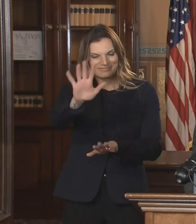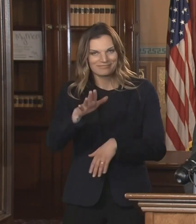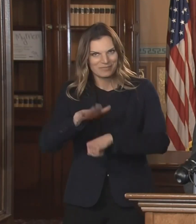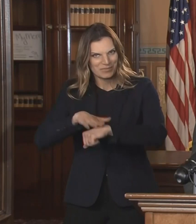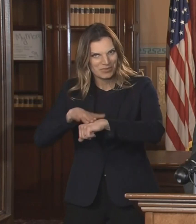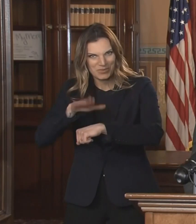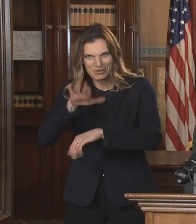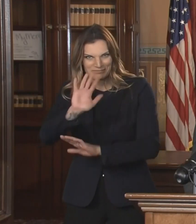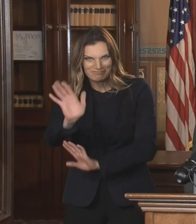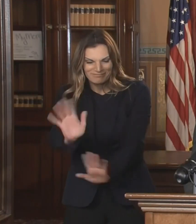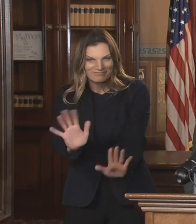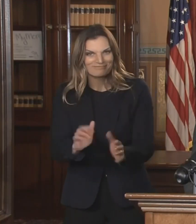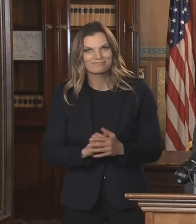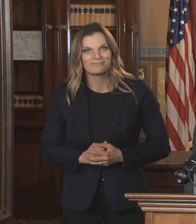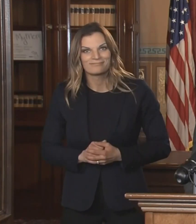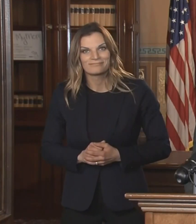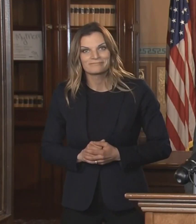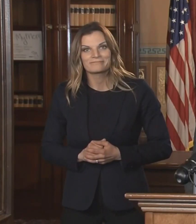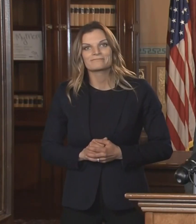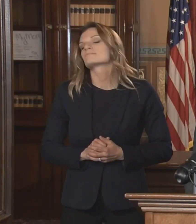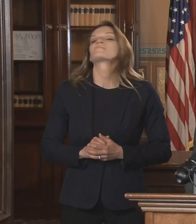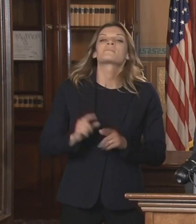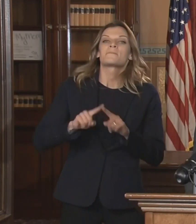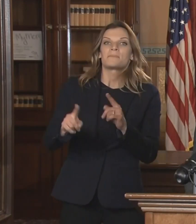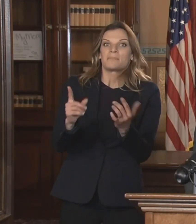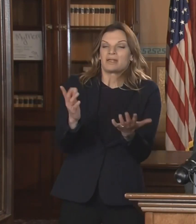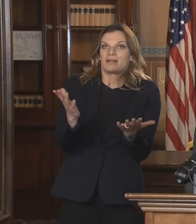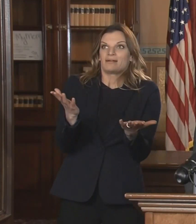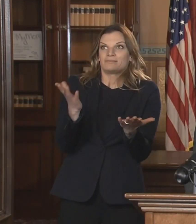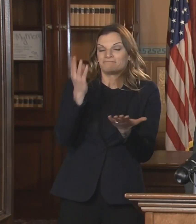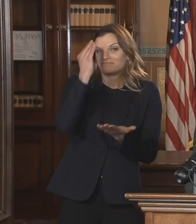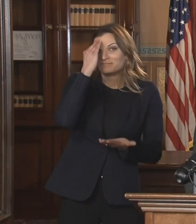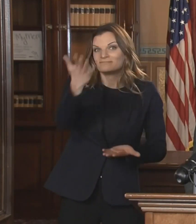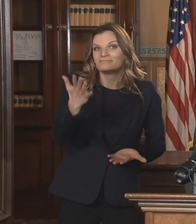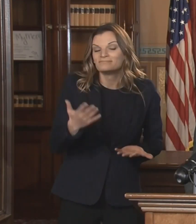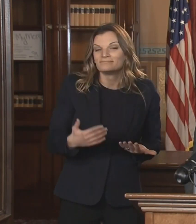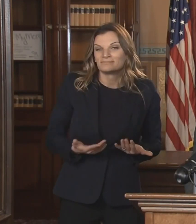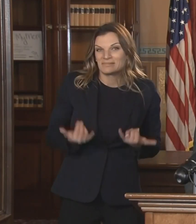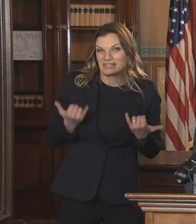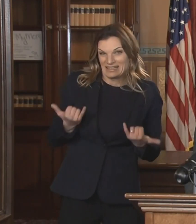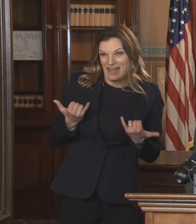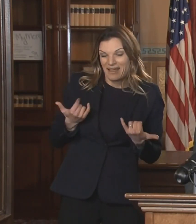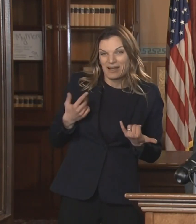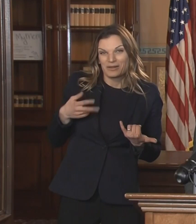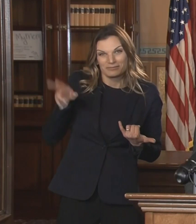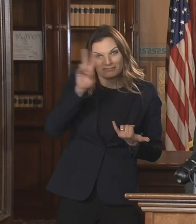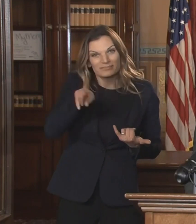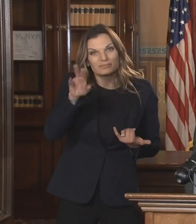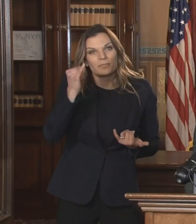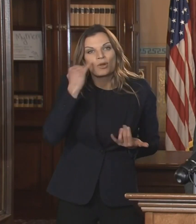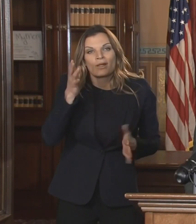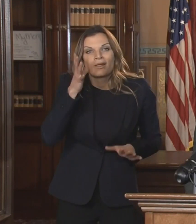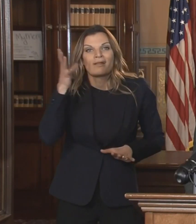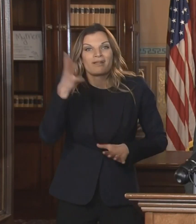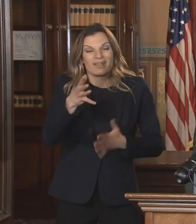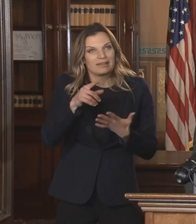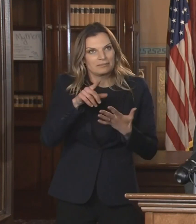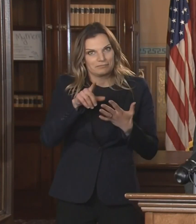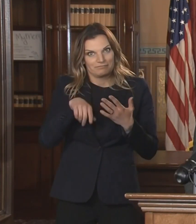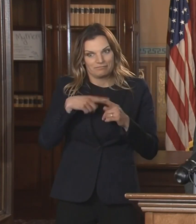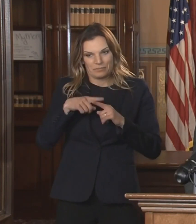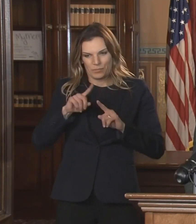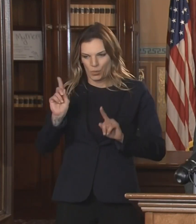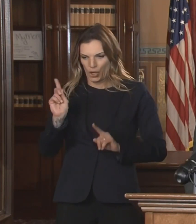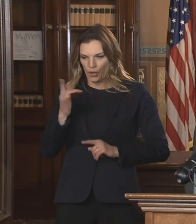strongly discourage that. But I think in this moment, we need to give one another a little empathy and a little bit of grace and